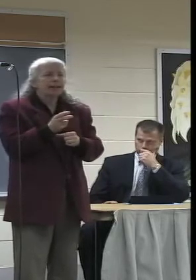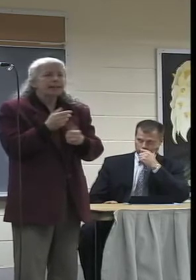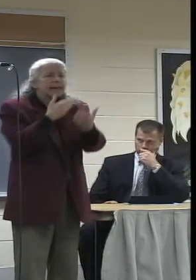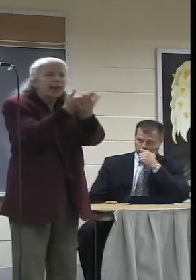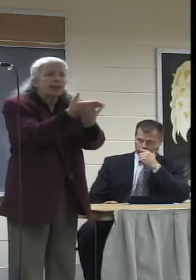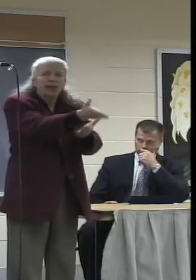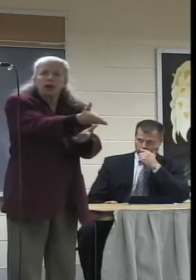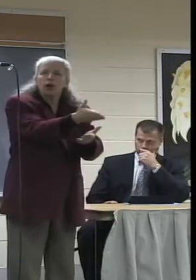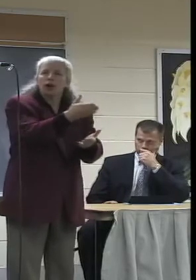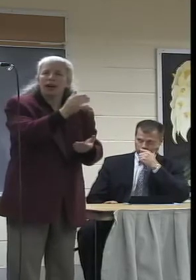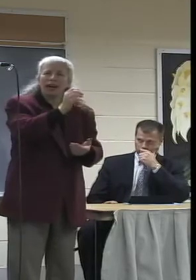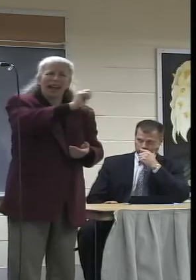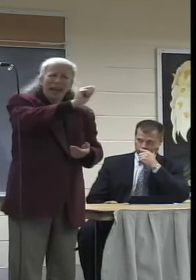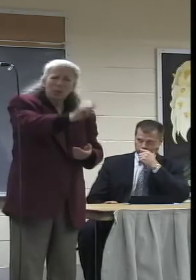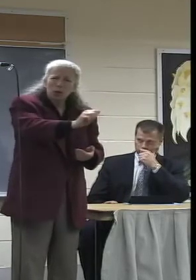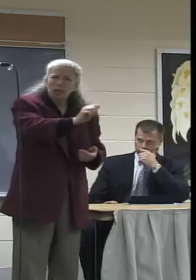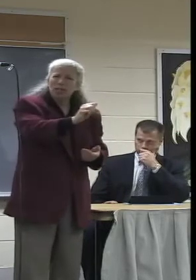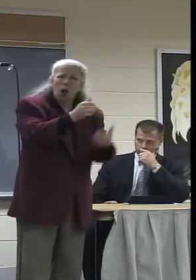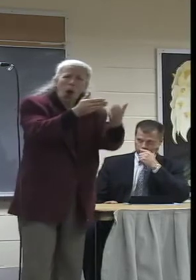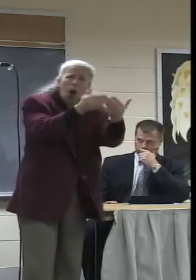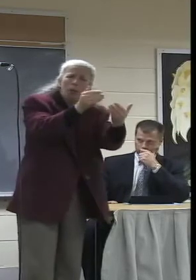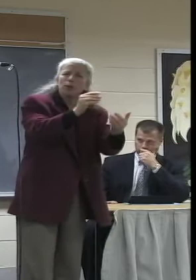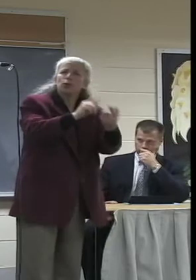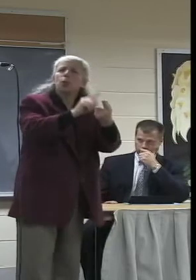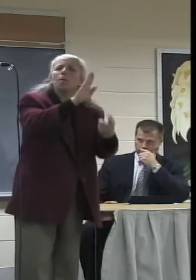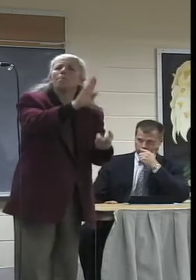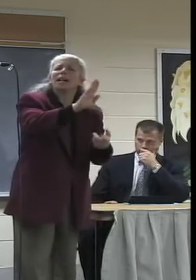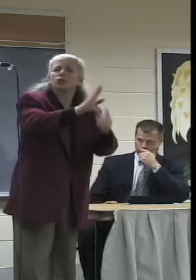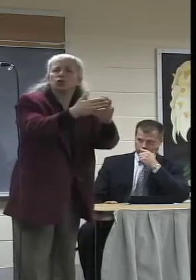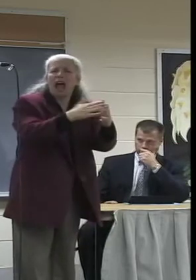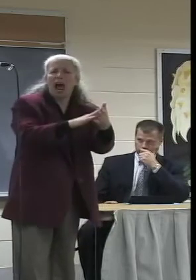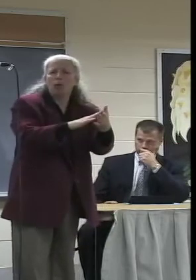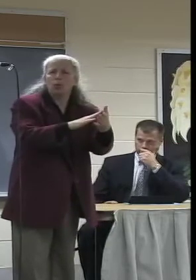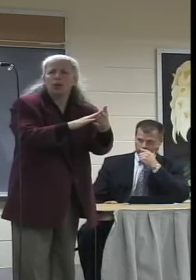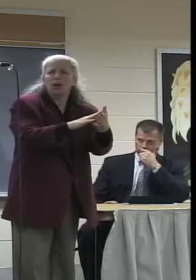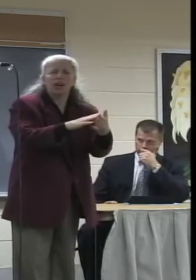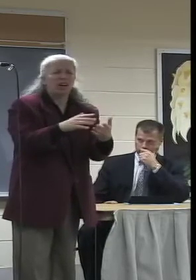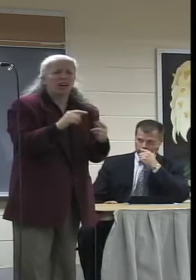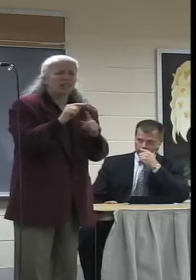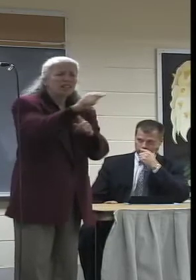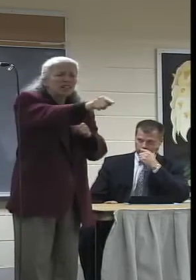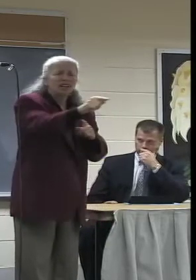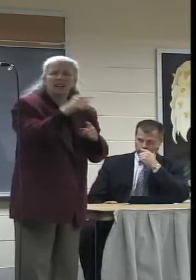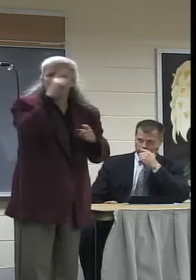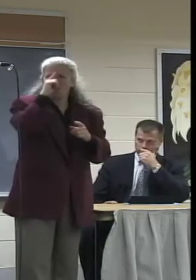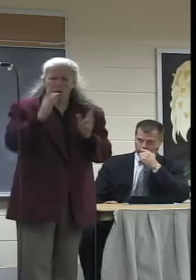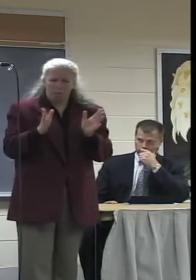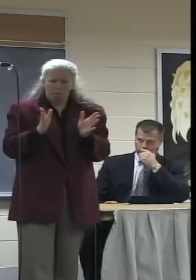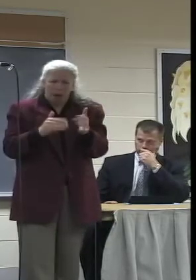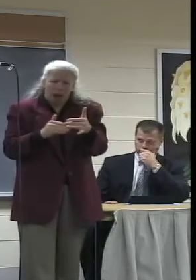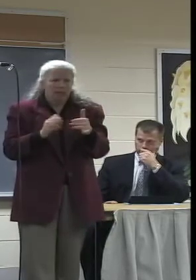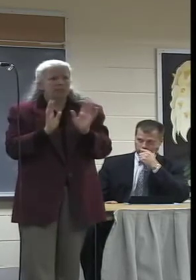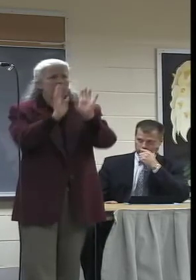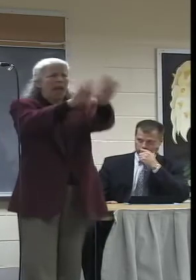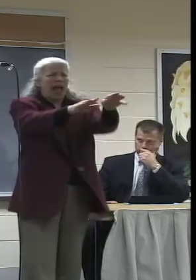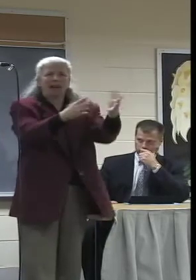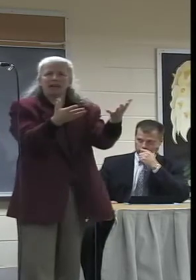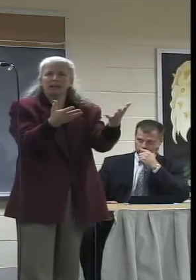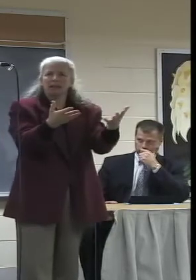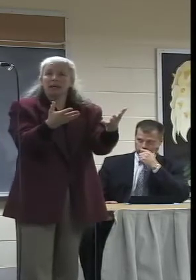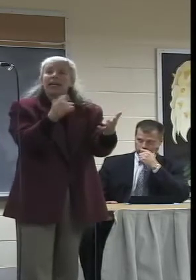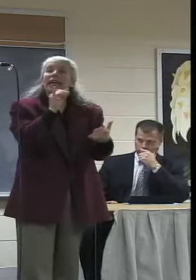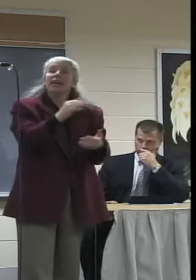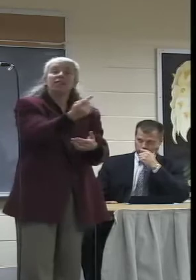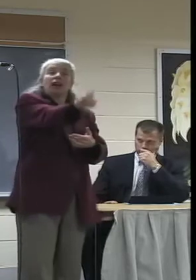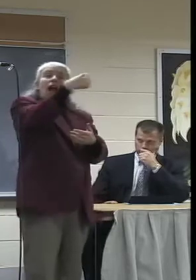Belchertown line to bring a box, to bring a box. If not, if they come to their home, they're charged